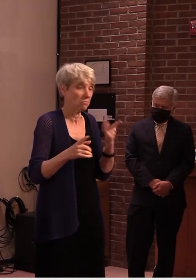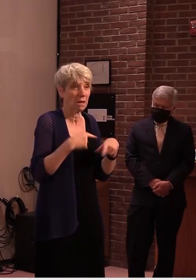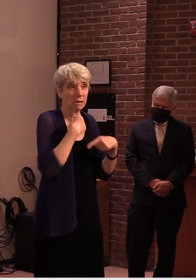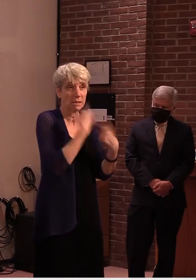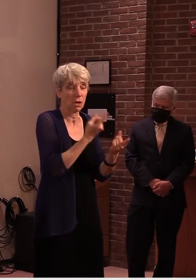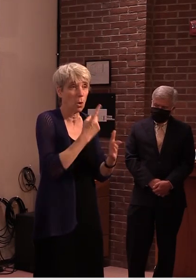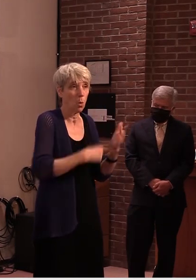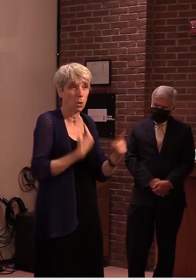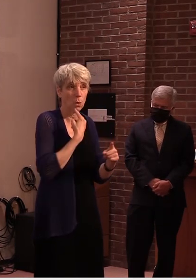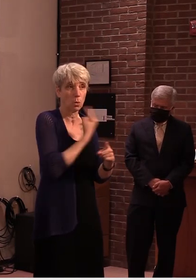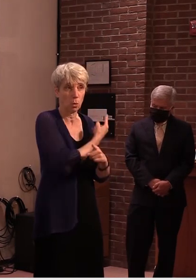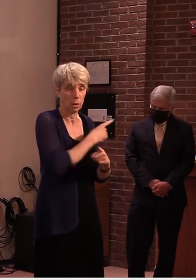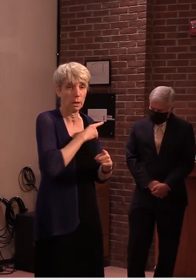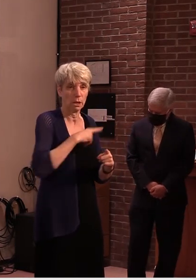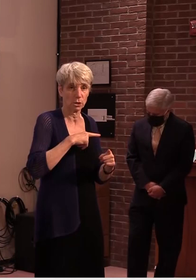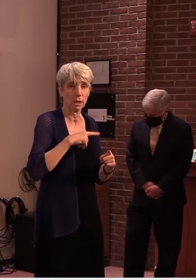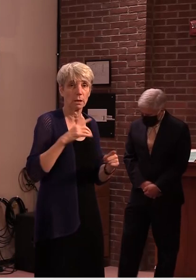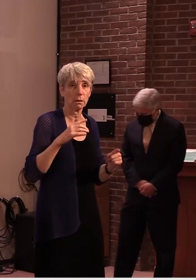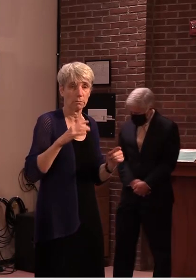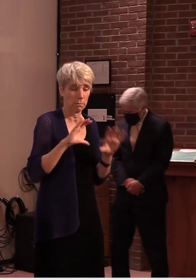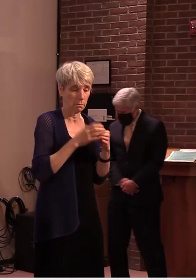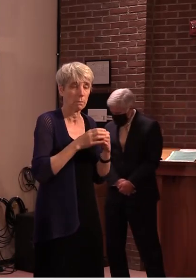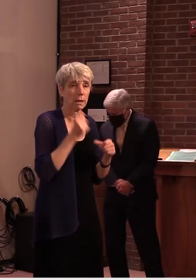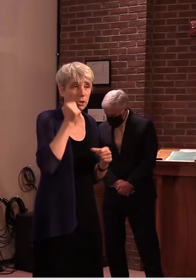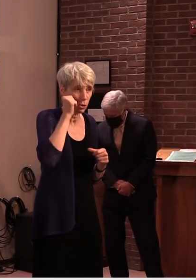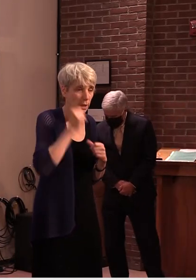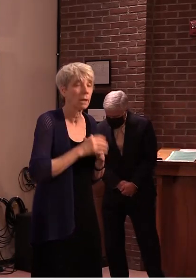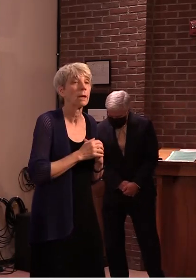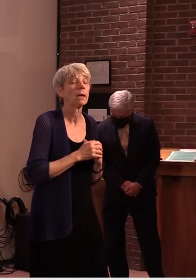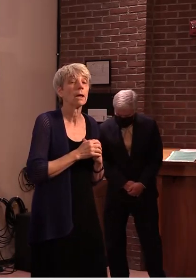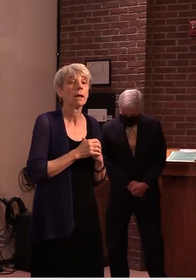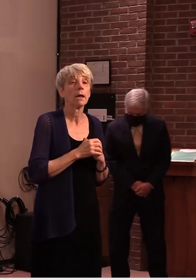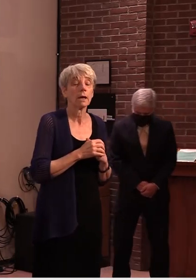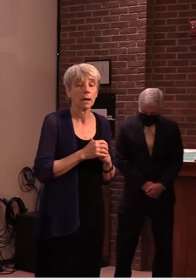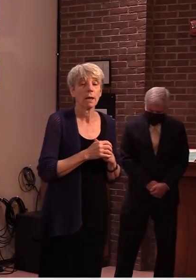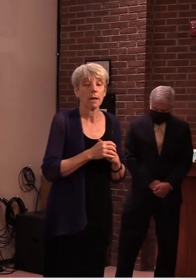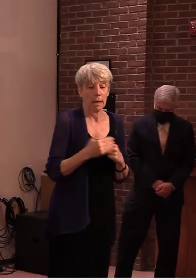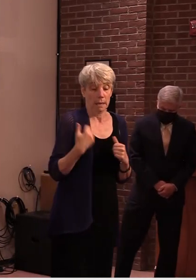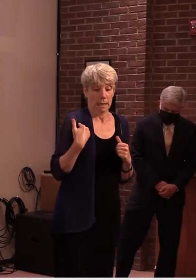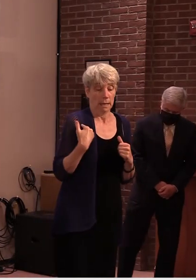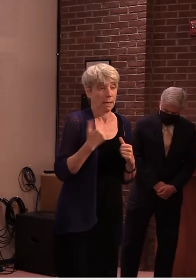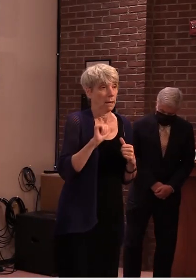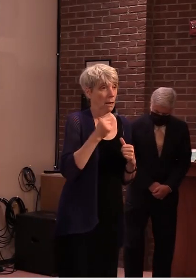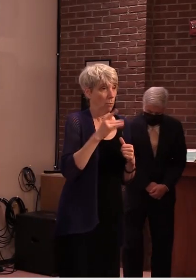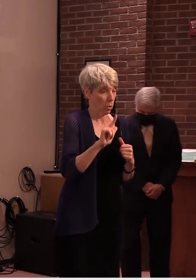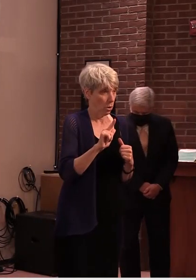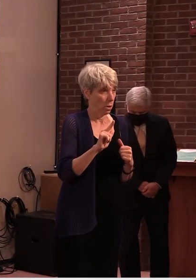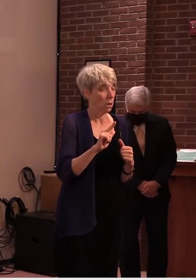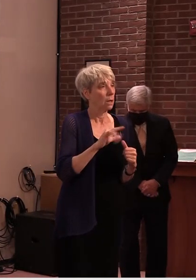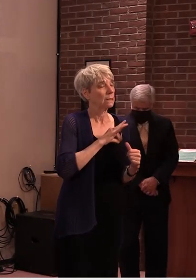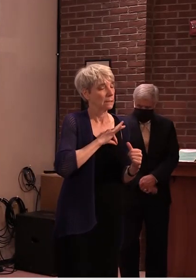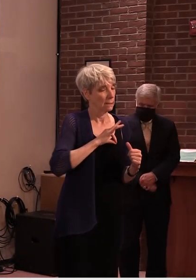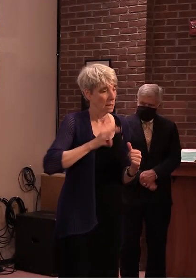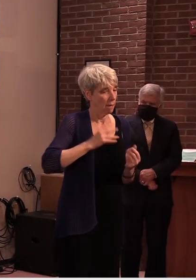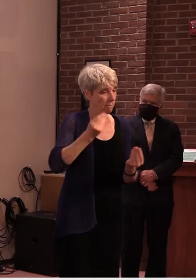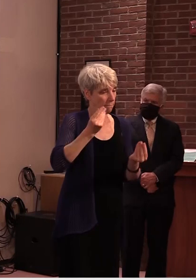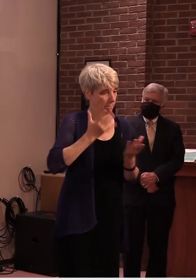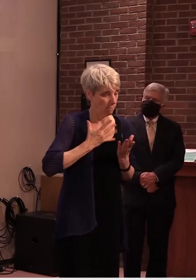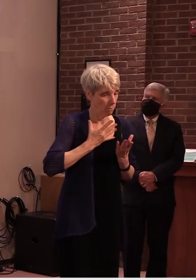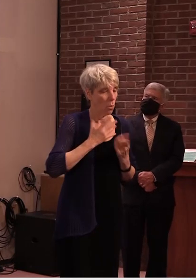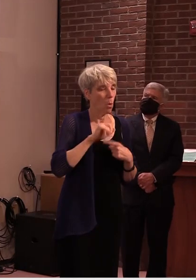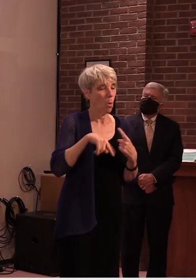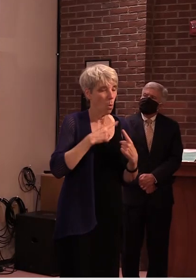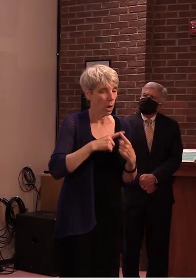yesterday to the legislative committee that um staff has told me in april uh when we started working on protocols